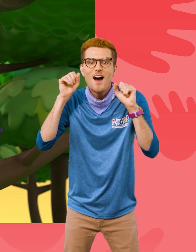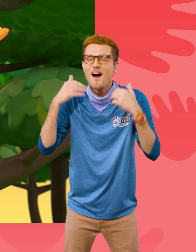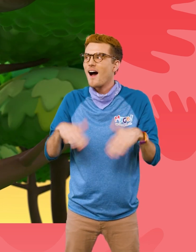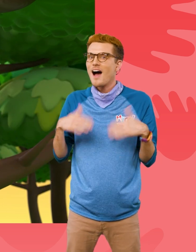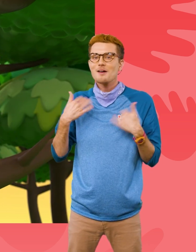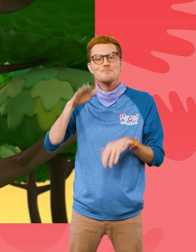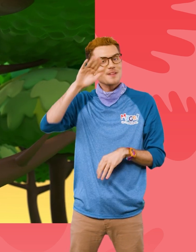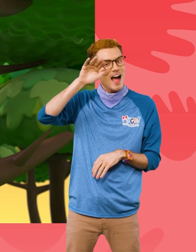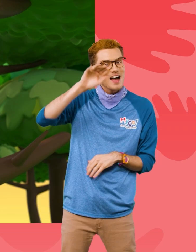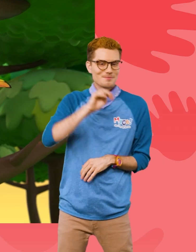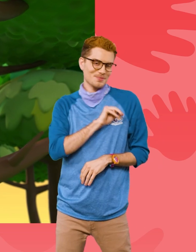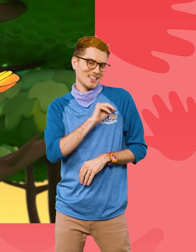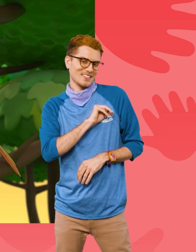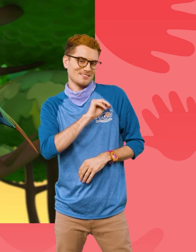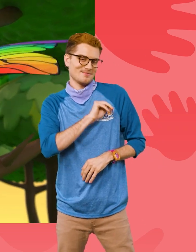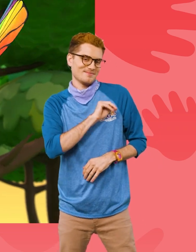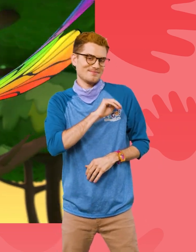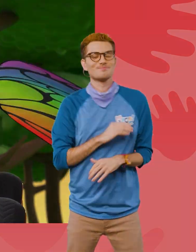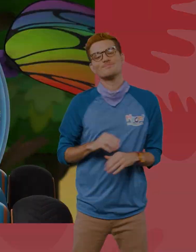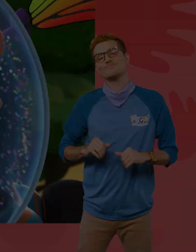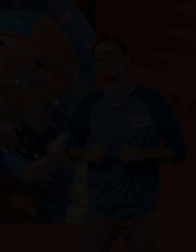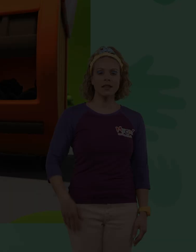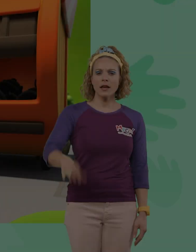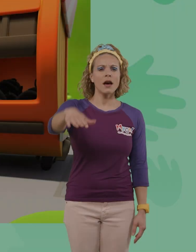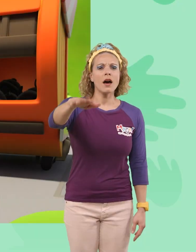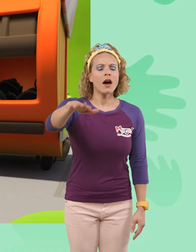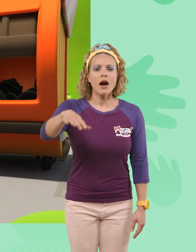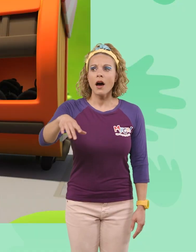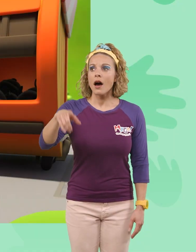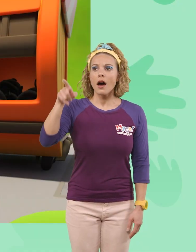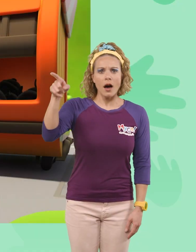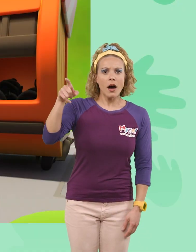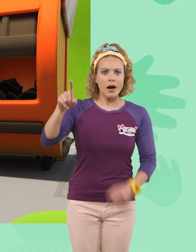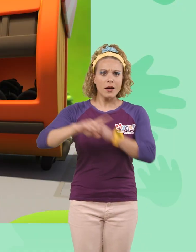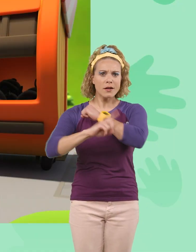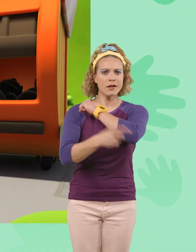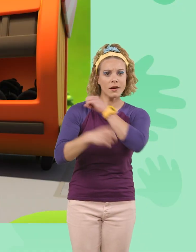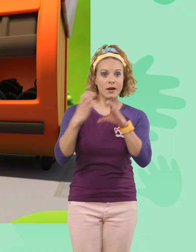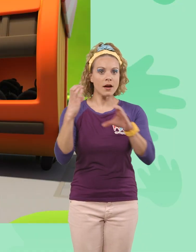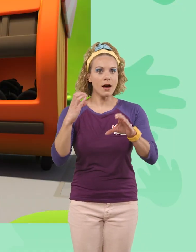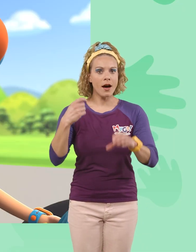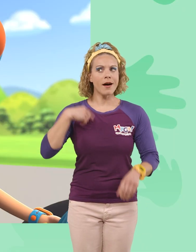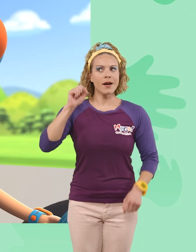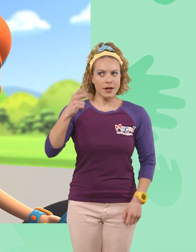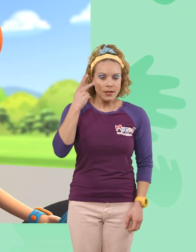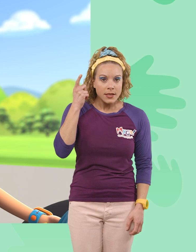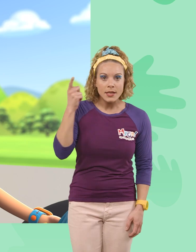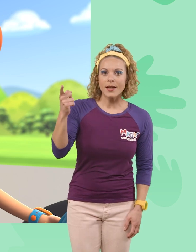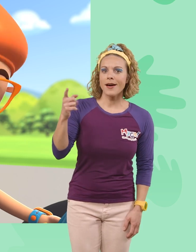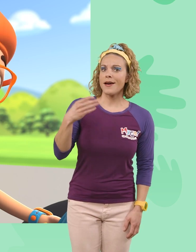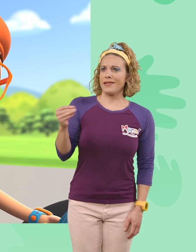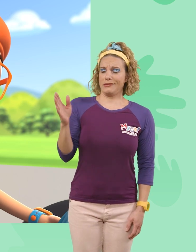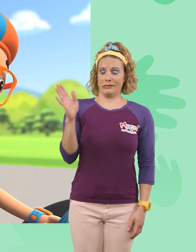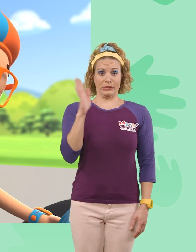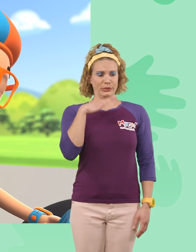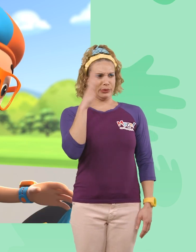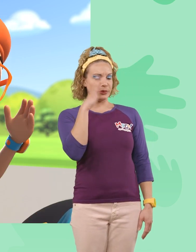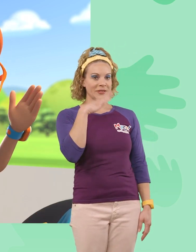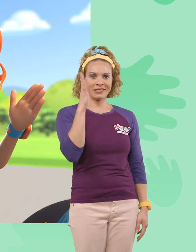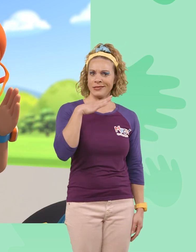-bye, Matt the Bat! Hey! It's a garbage truck! I can see it and smell it,